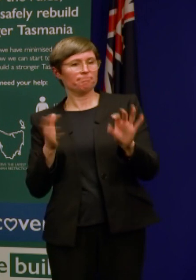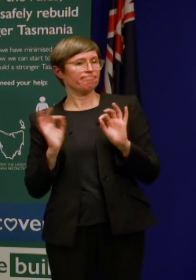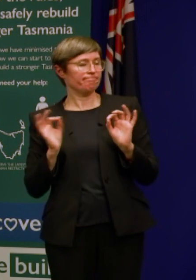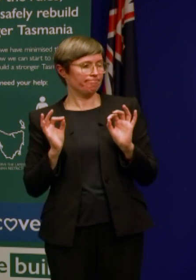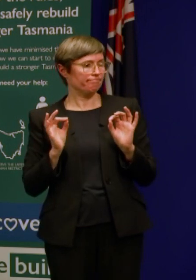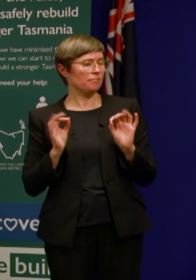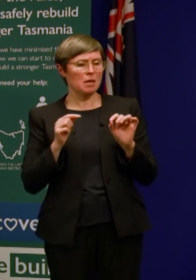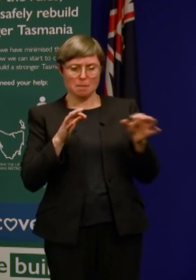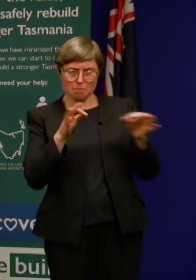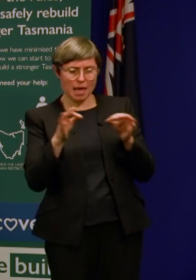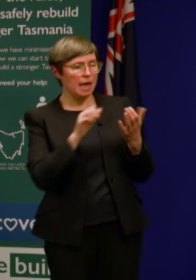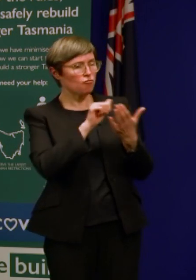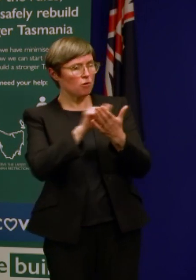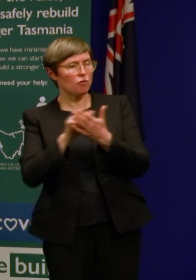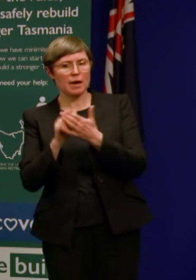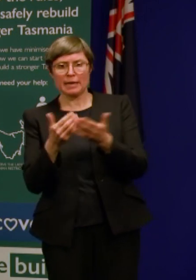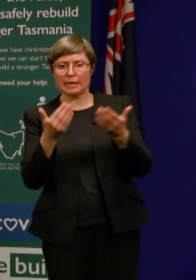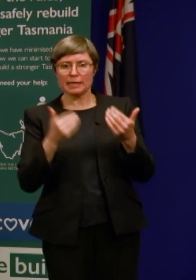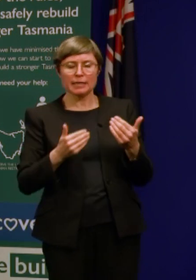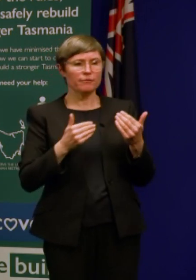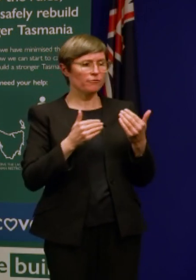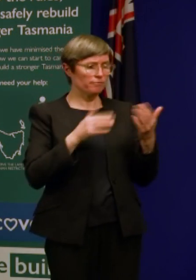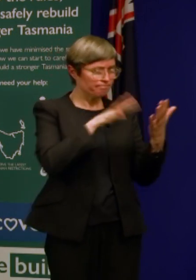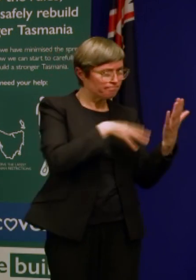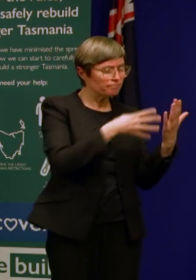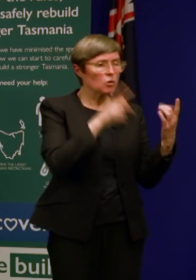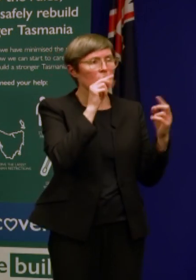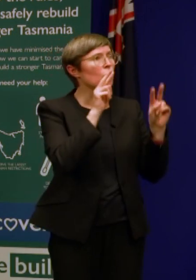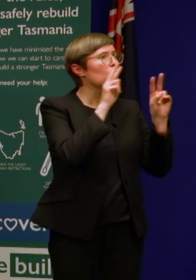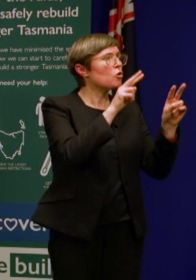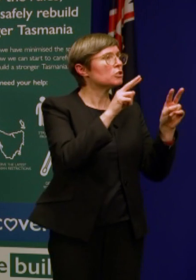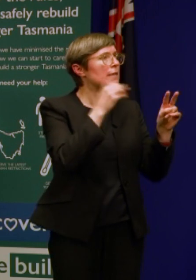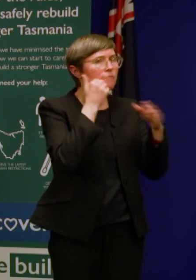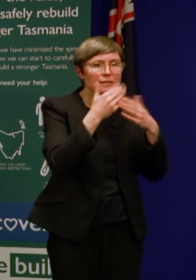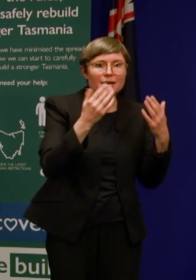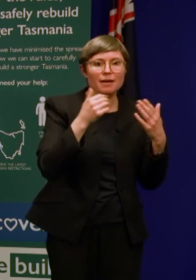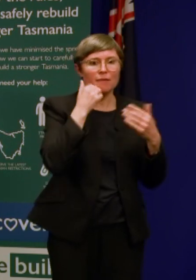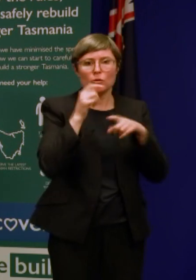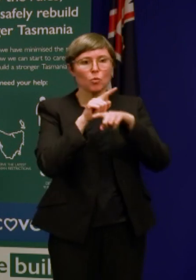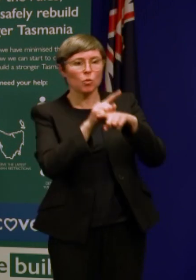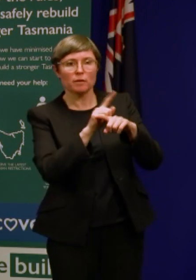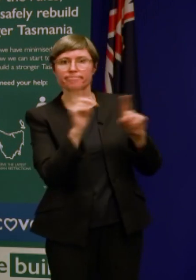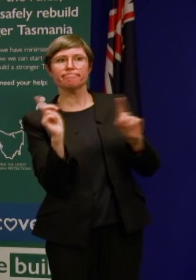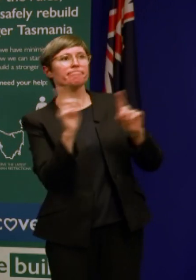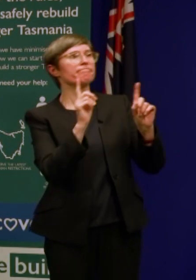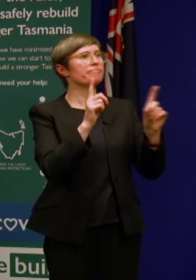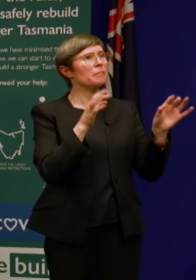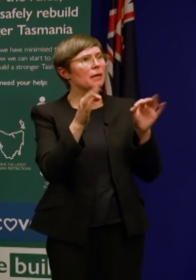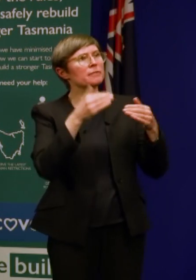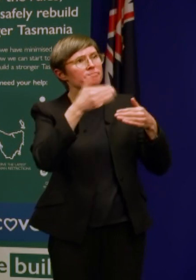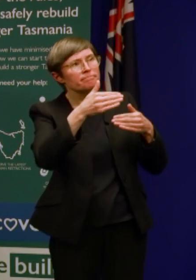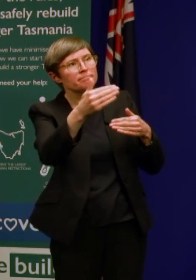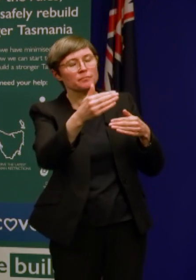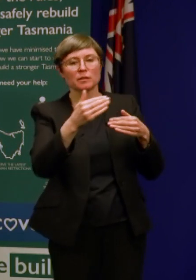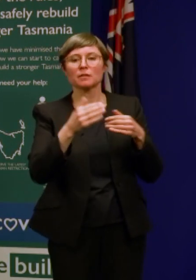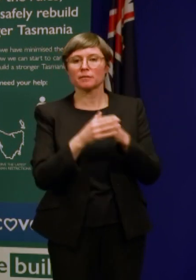opportunity to review on a daily and weekly basis the circumstance with Victoria. And obviously, as I've made an announcement today, in terms of that, a couple of